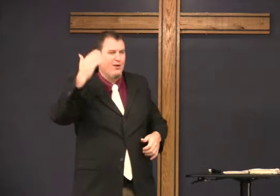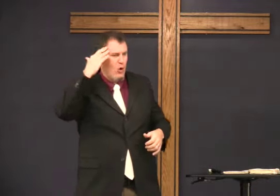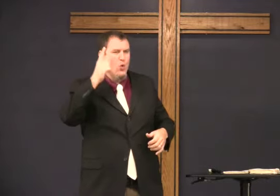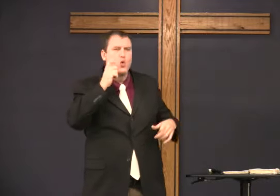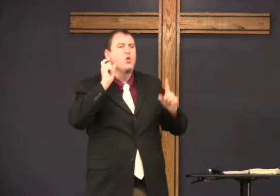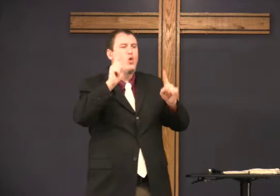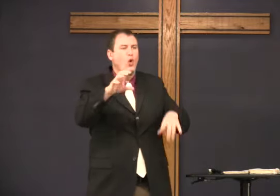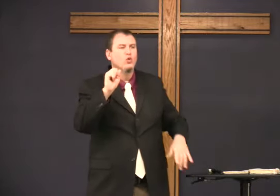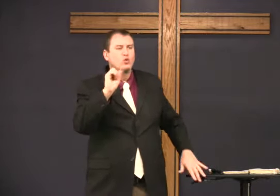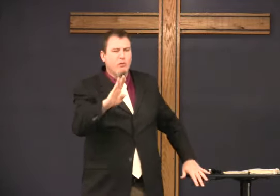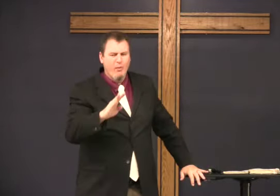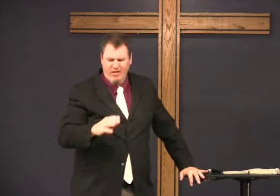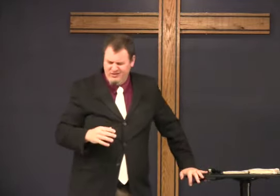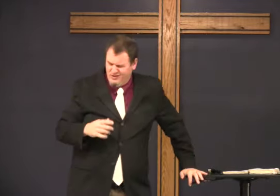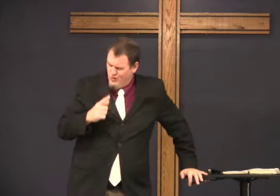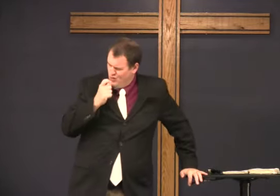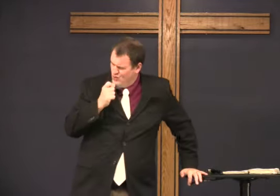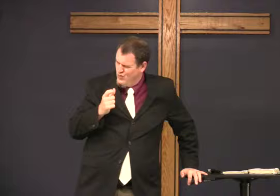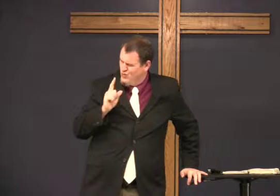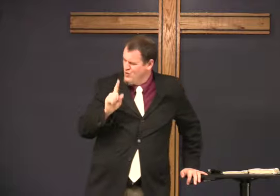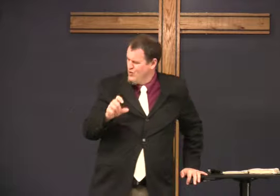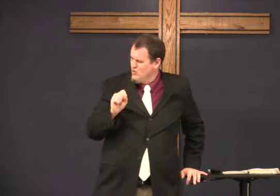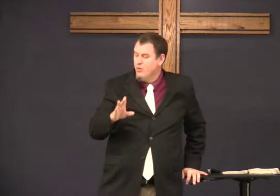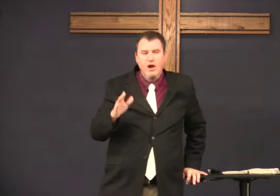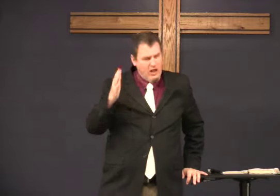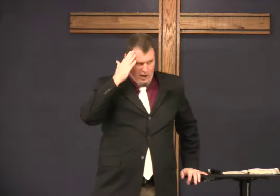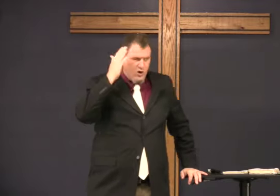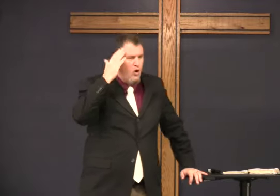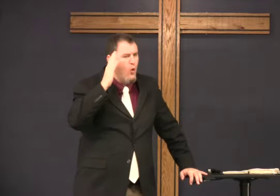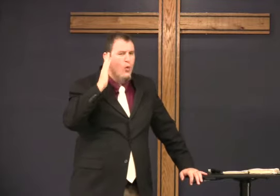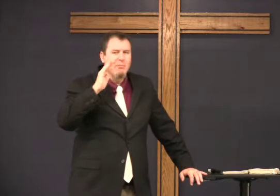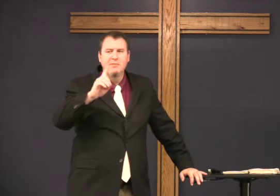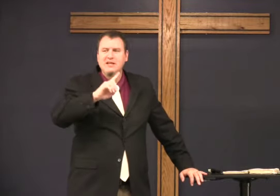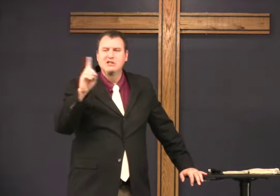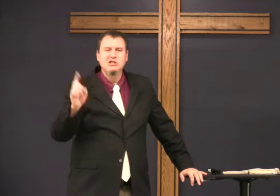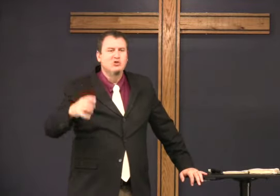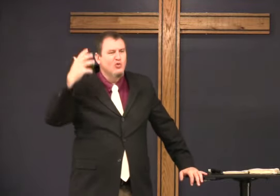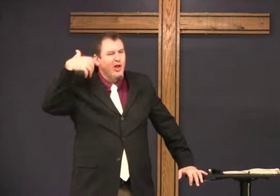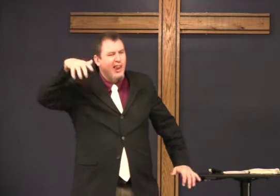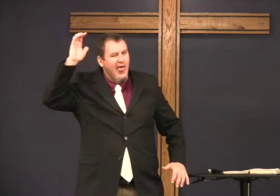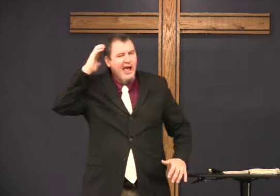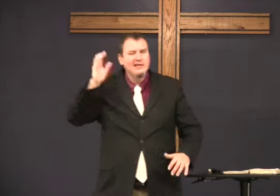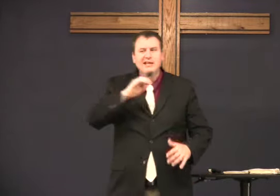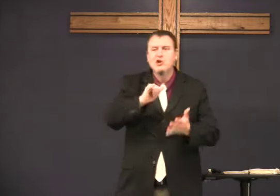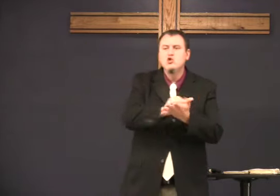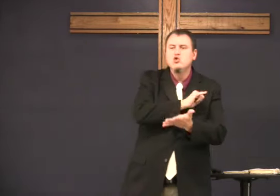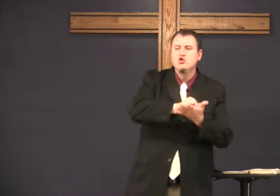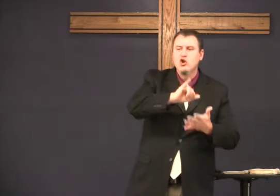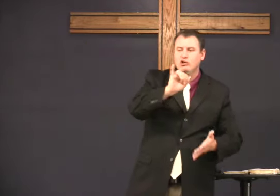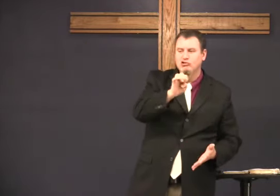Dad, I know the Detroit Lions.